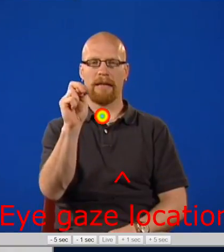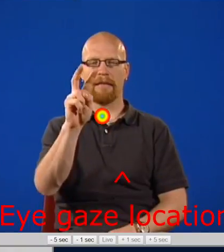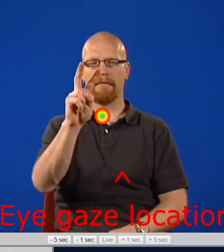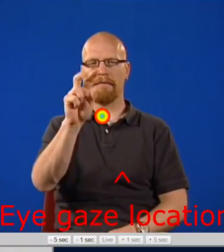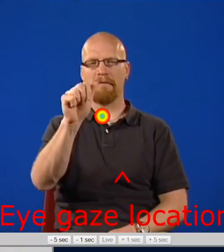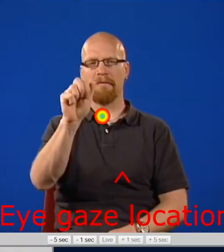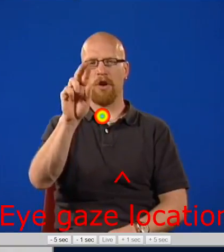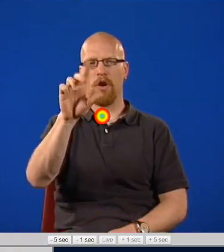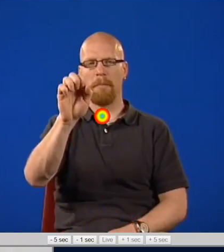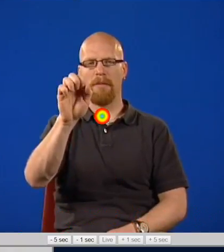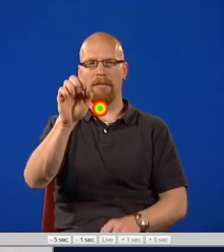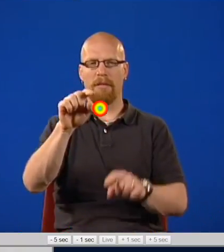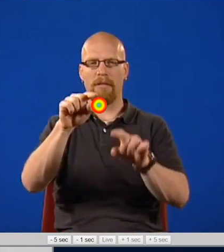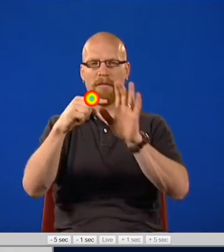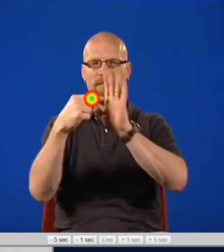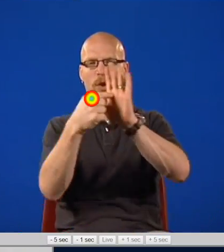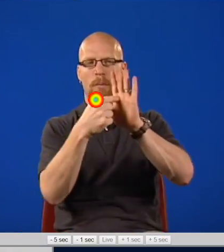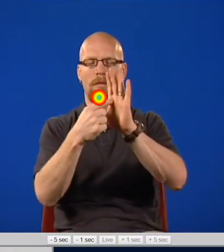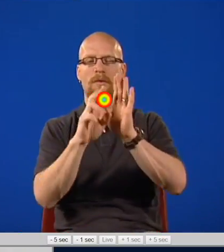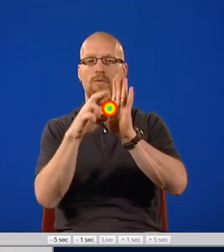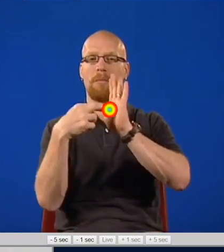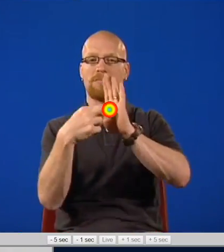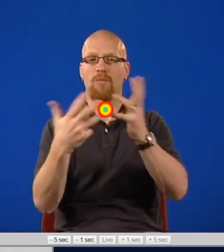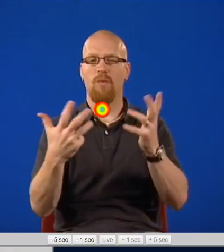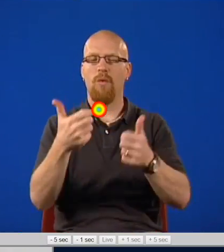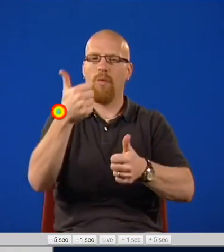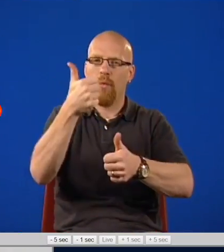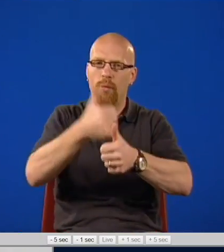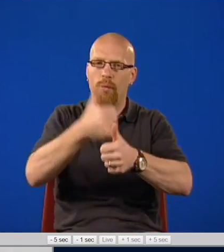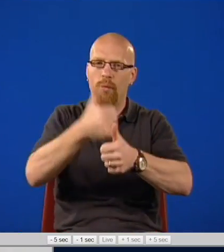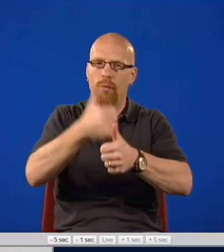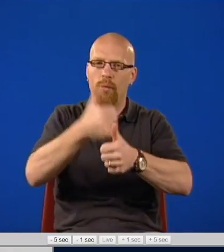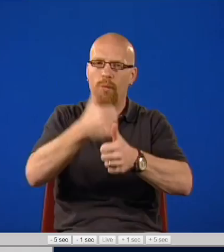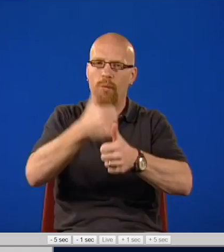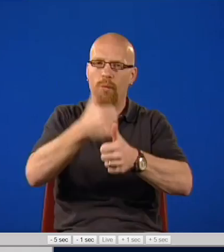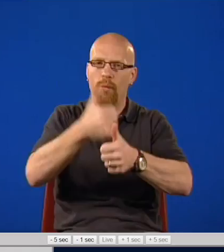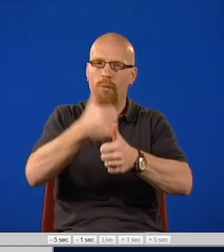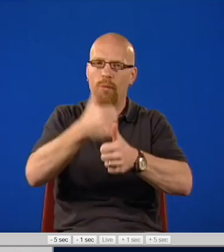to represent which term we're talking about.